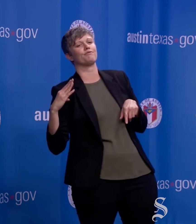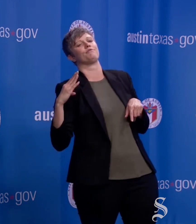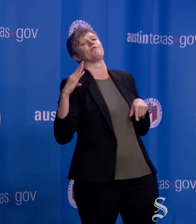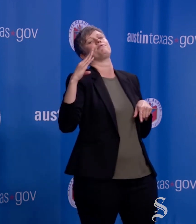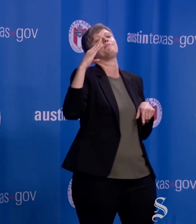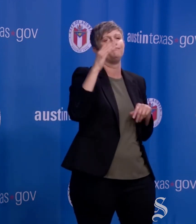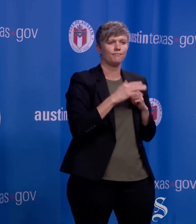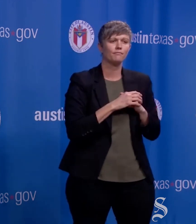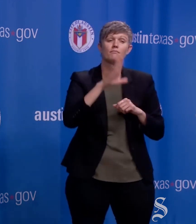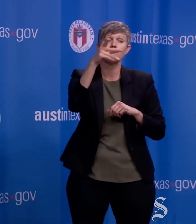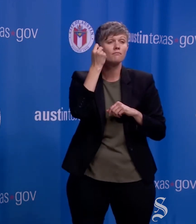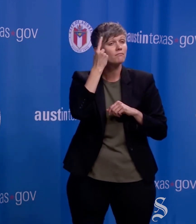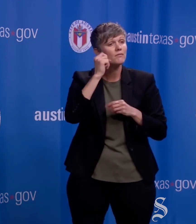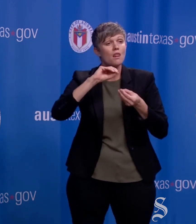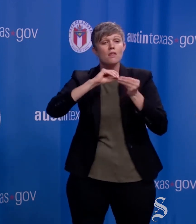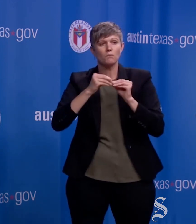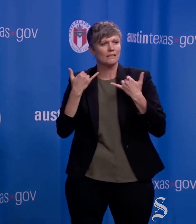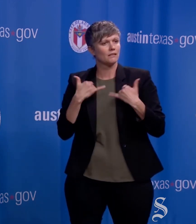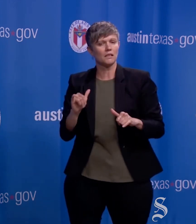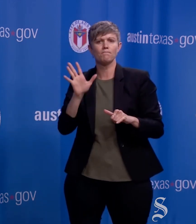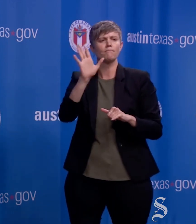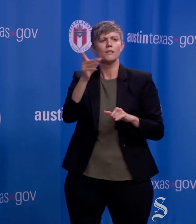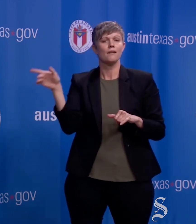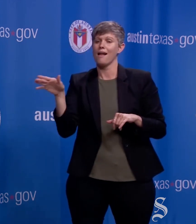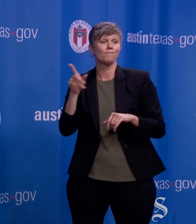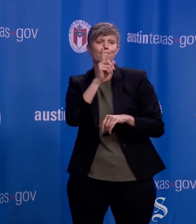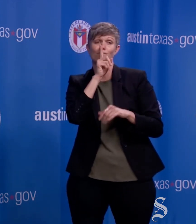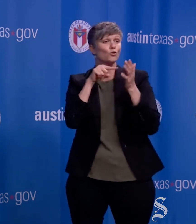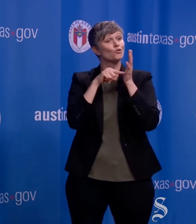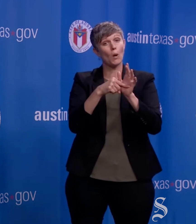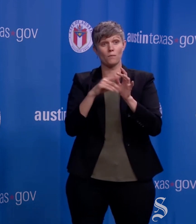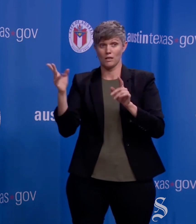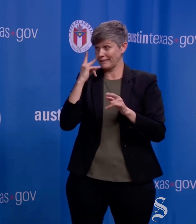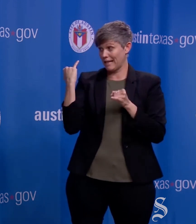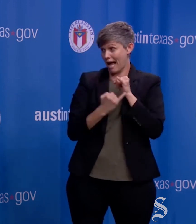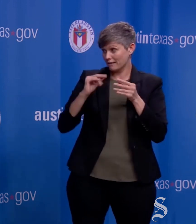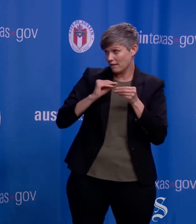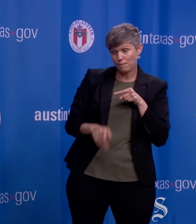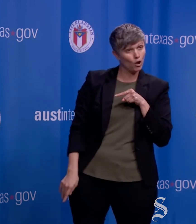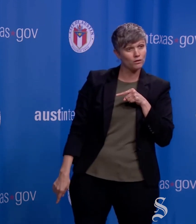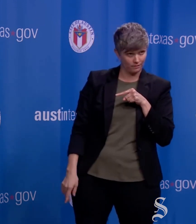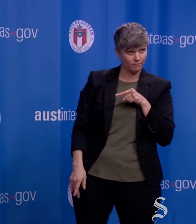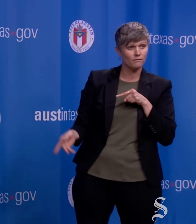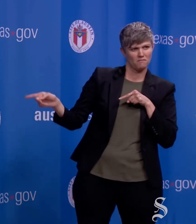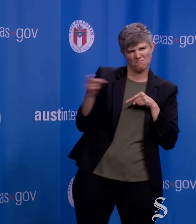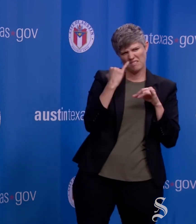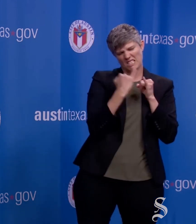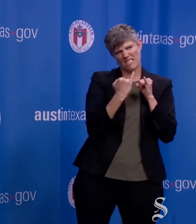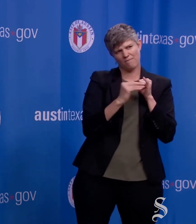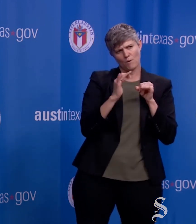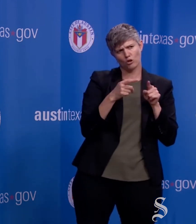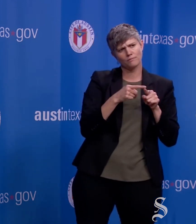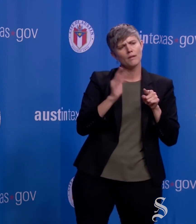numbers still don't reflect, because the last number that you can see that we have on here is in the end of March time frame. Our numbers